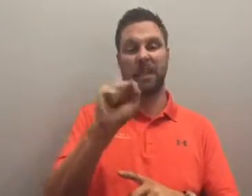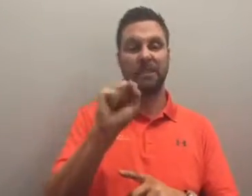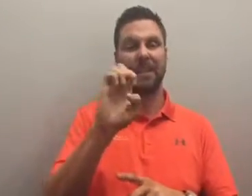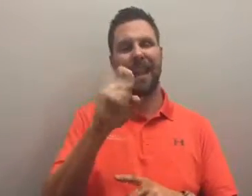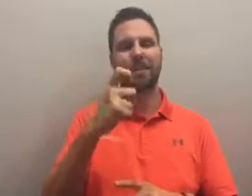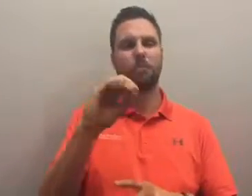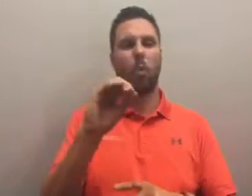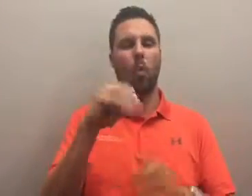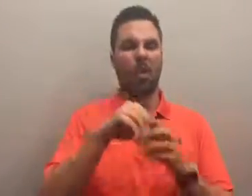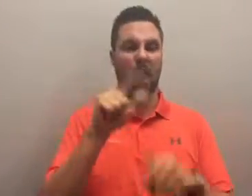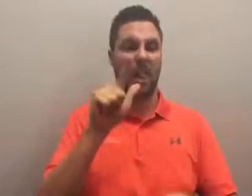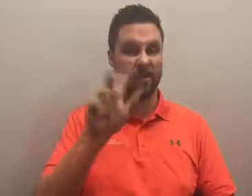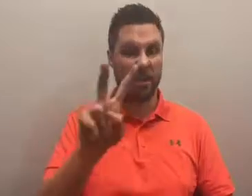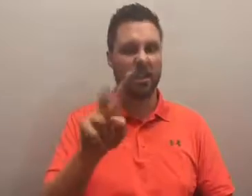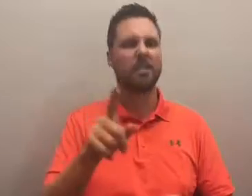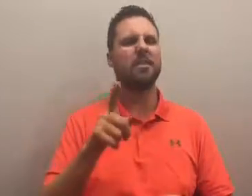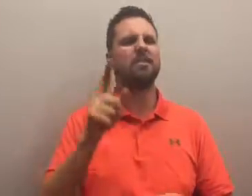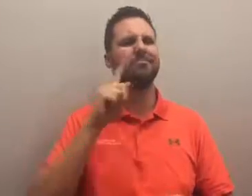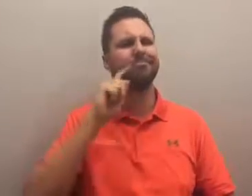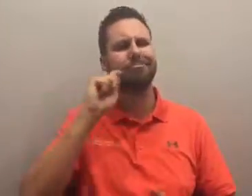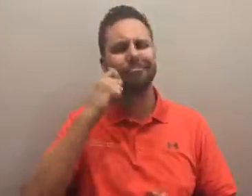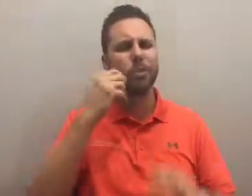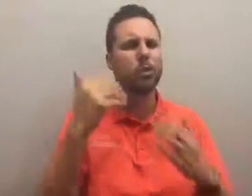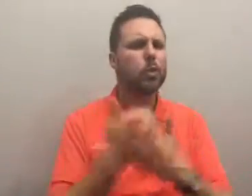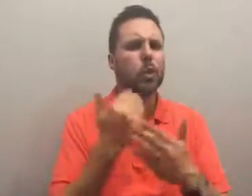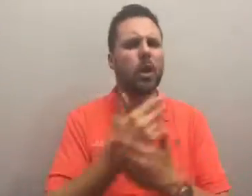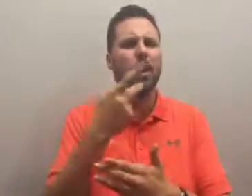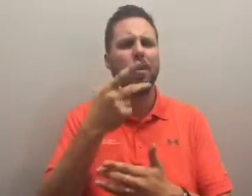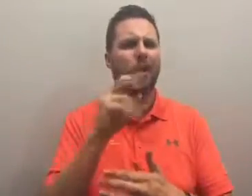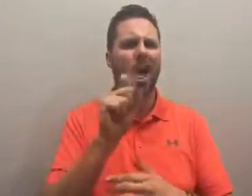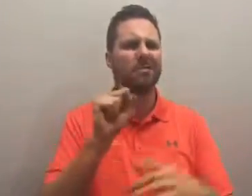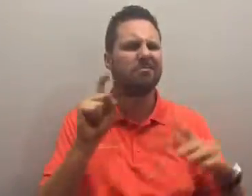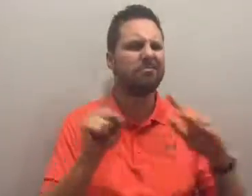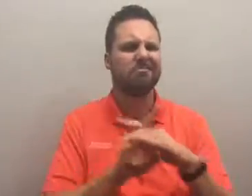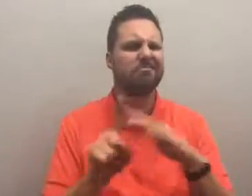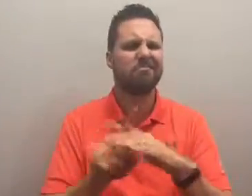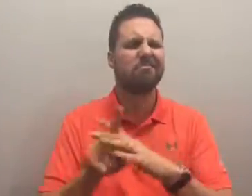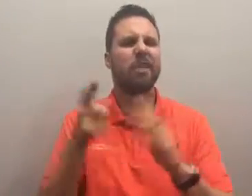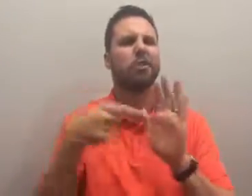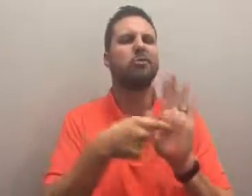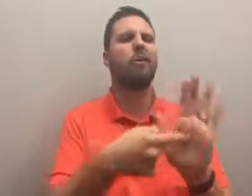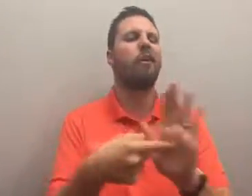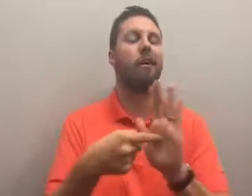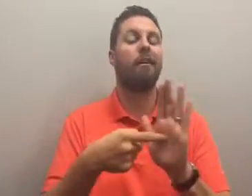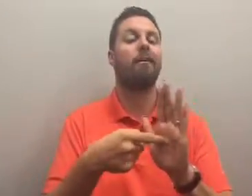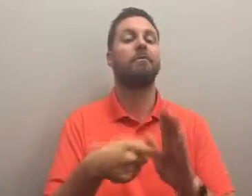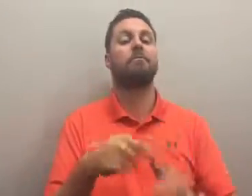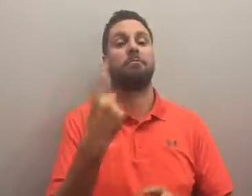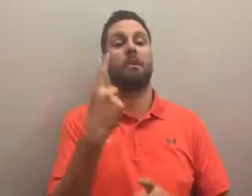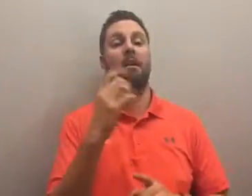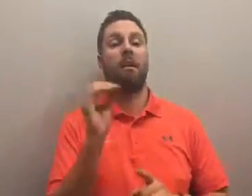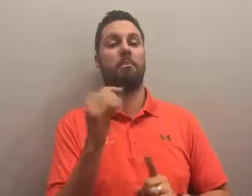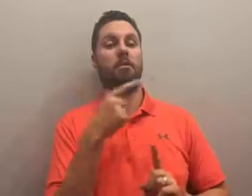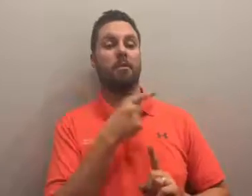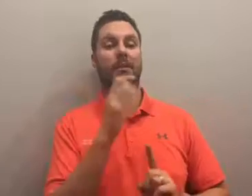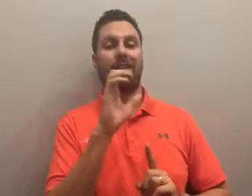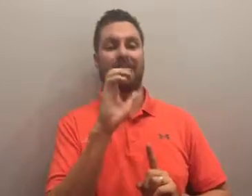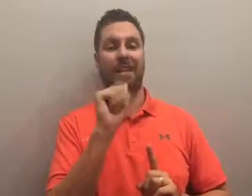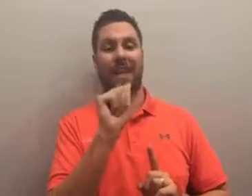spotlighted some really neat upgrades in the residential home product market the heating and cooling company called carrier